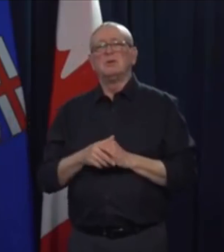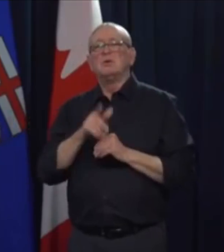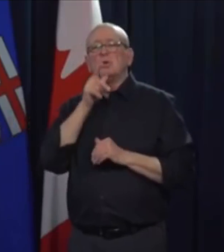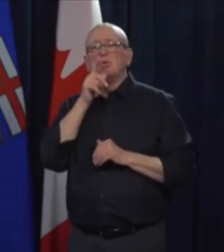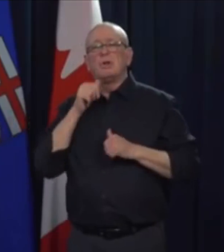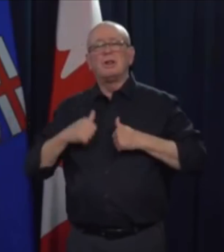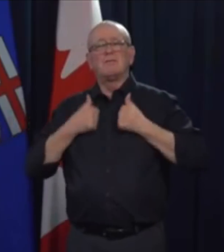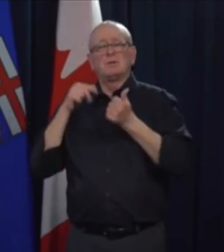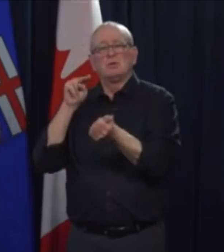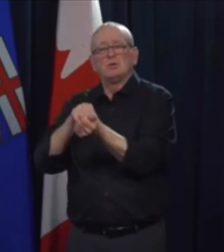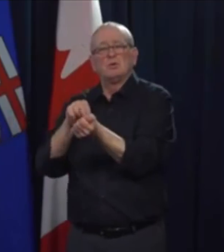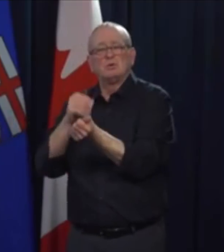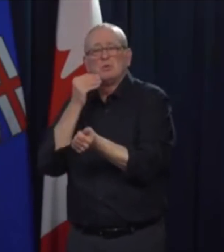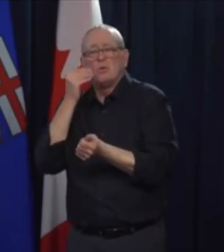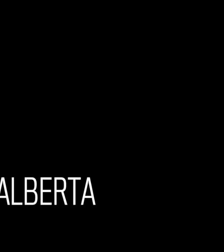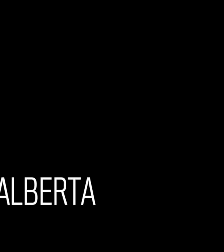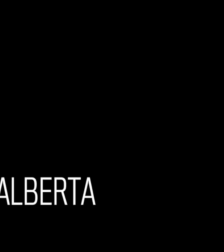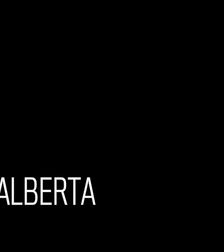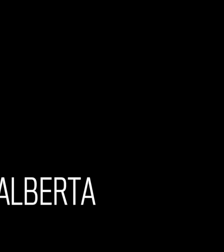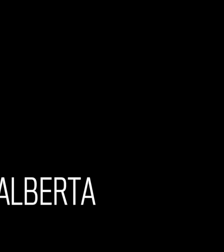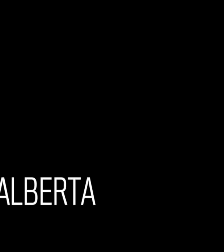We will get through this together.